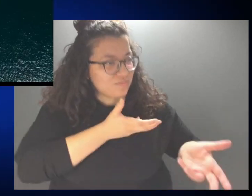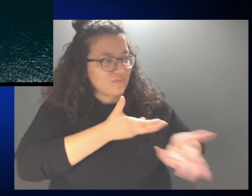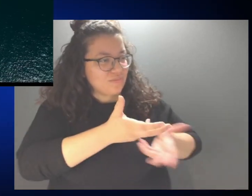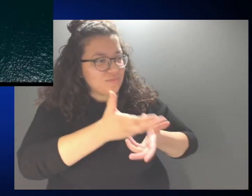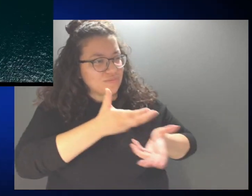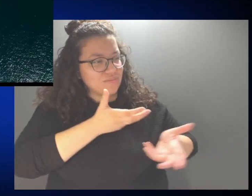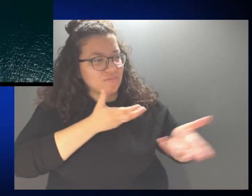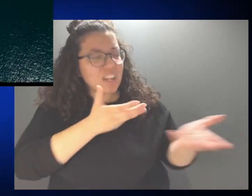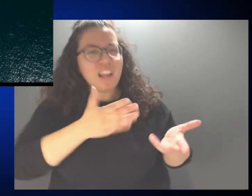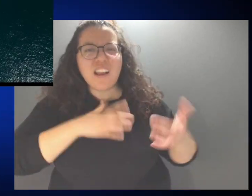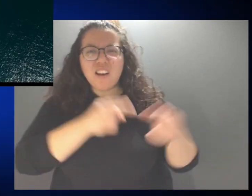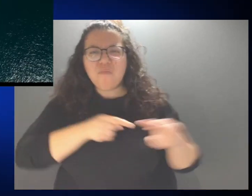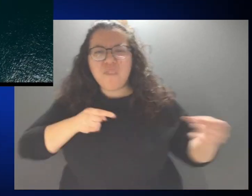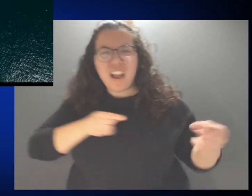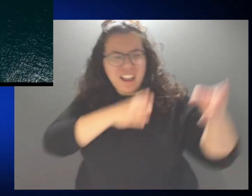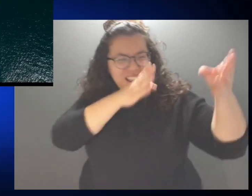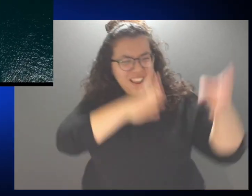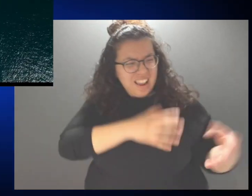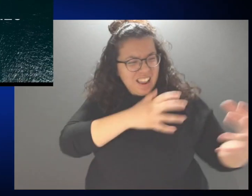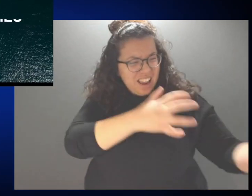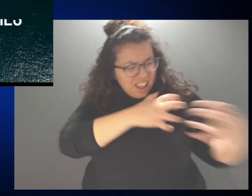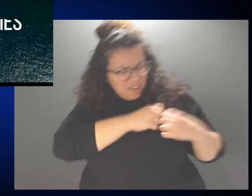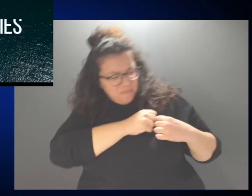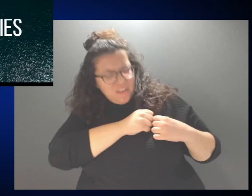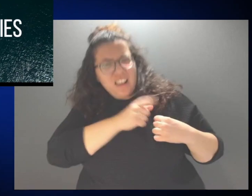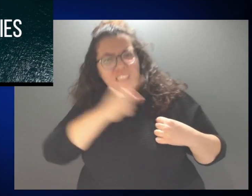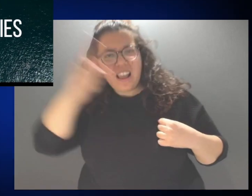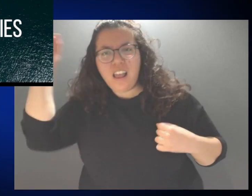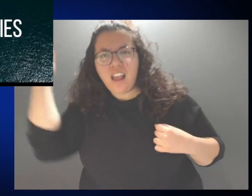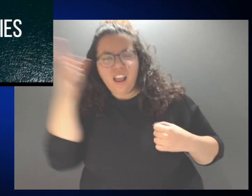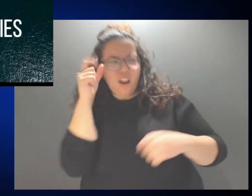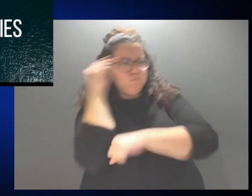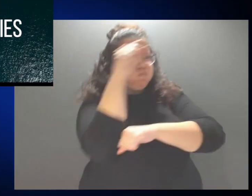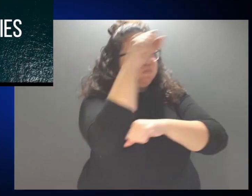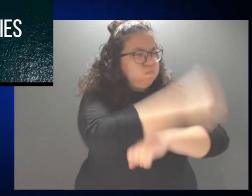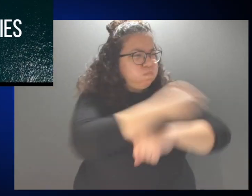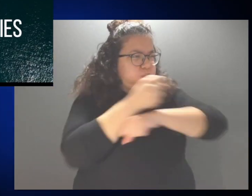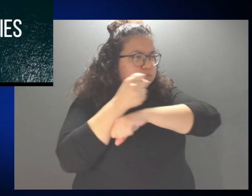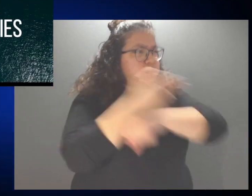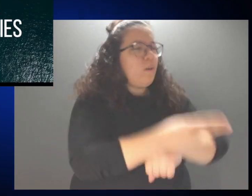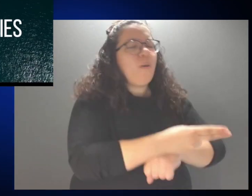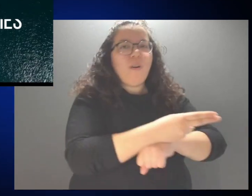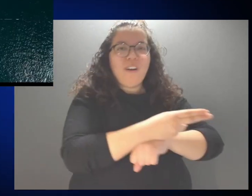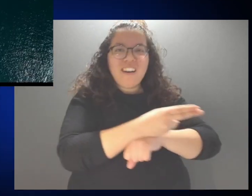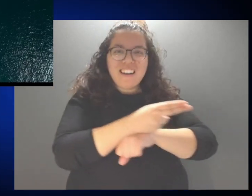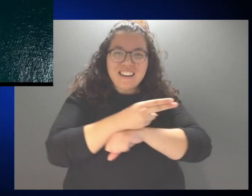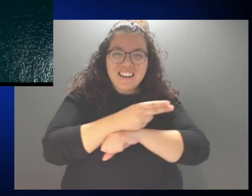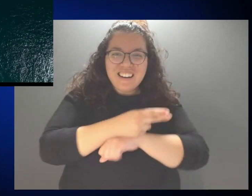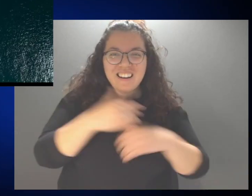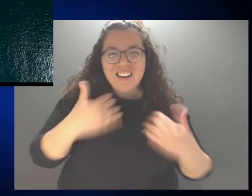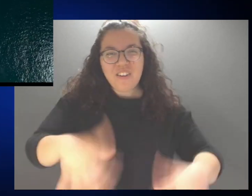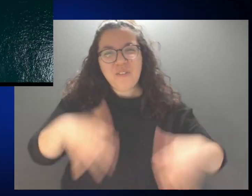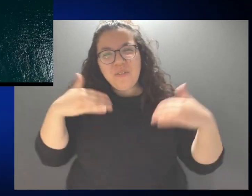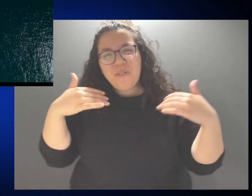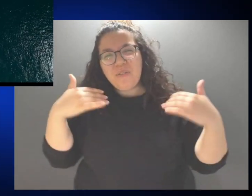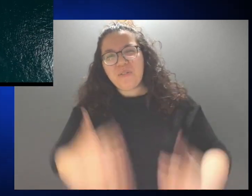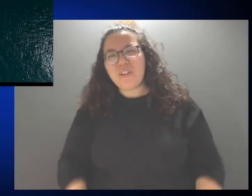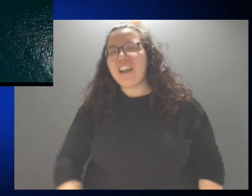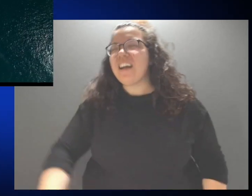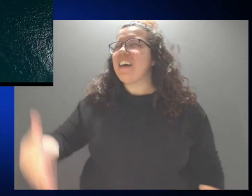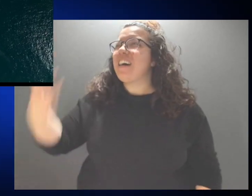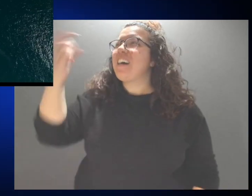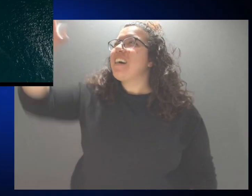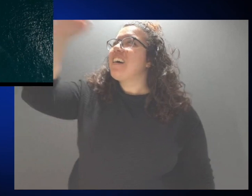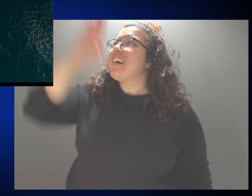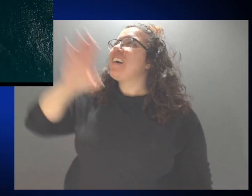from my enemy. The Son